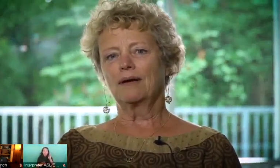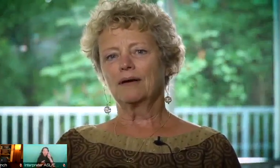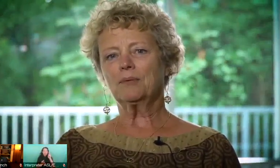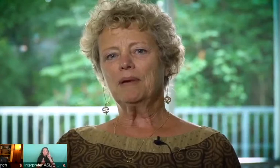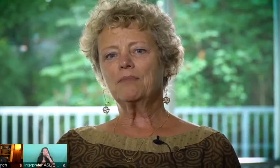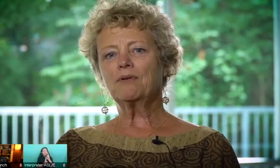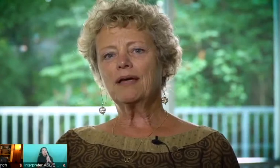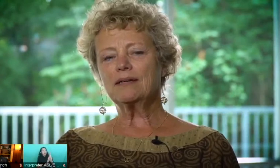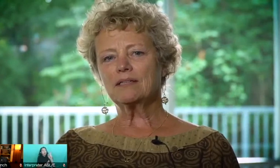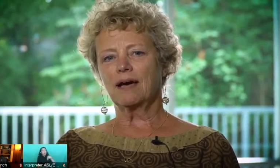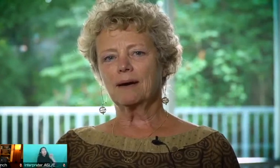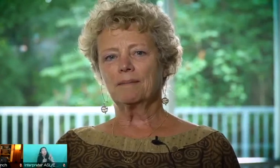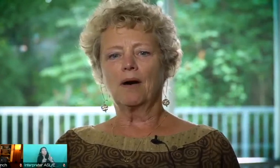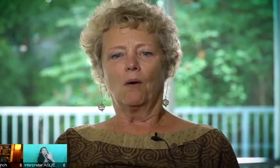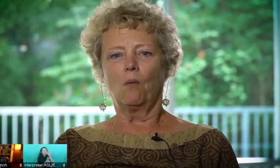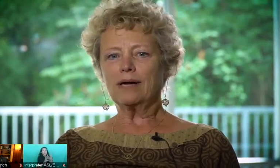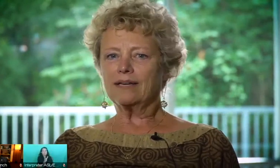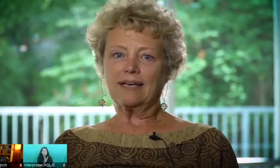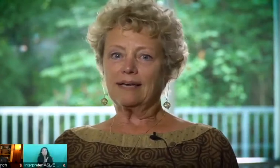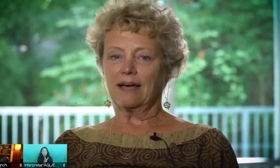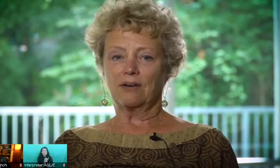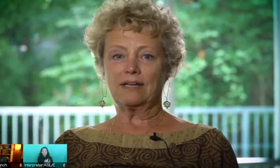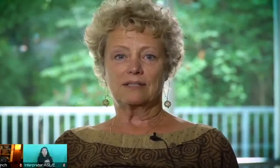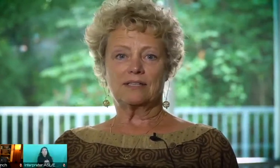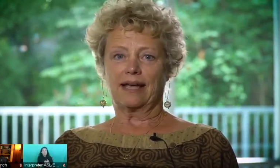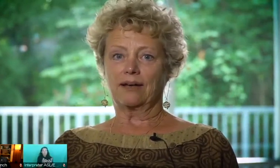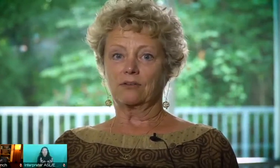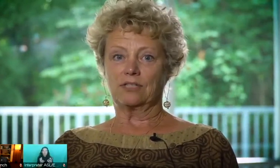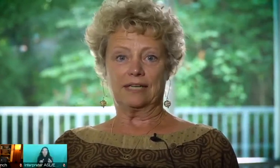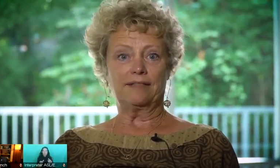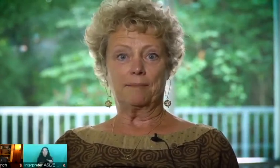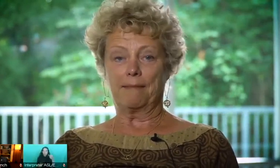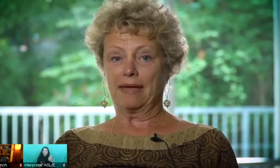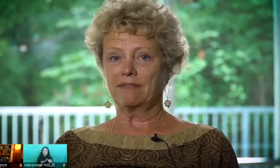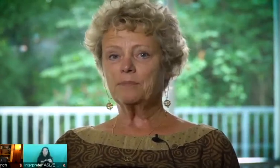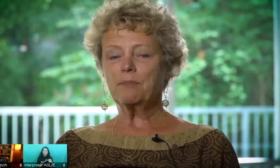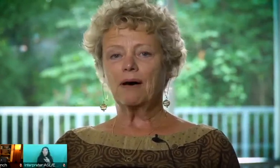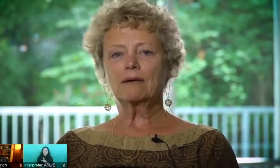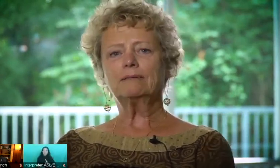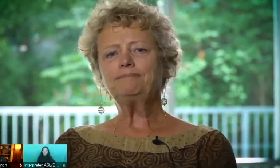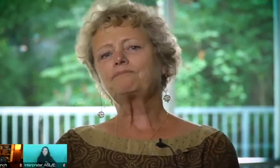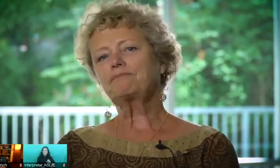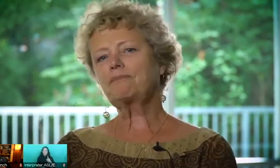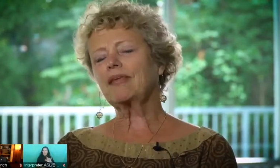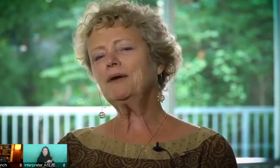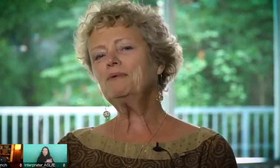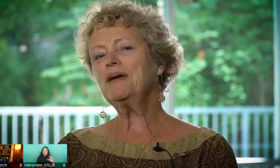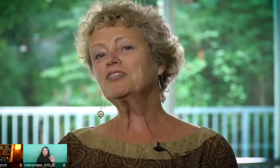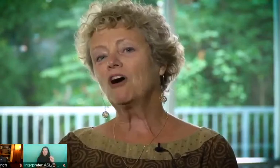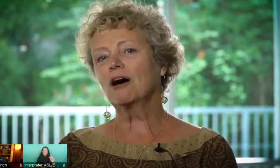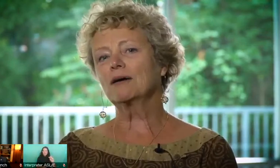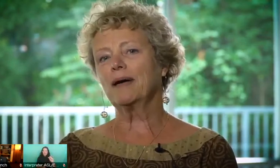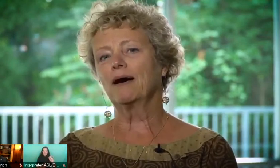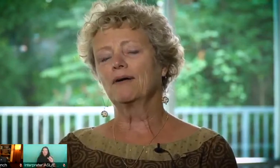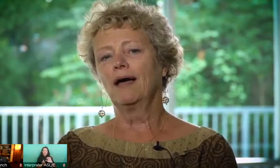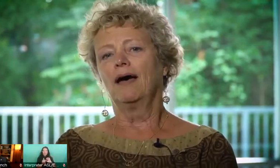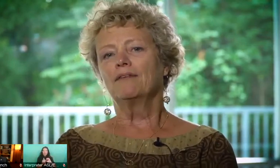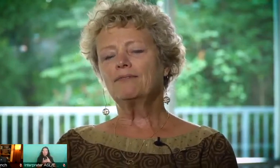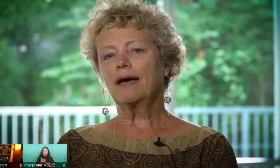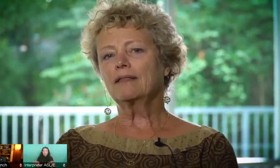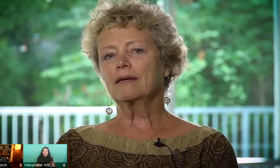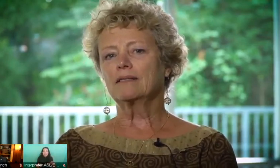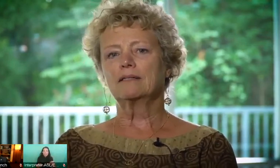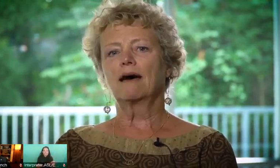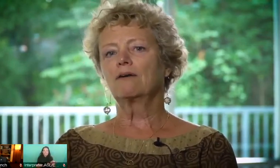We want to commemorate what King County and Seattle did that made them a model. And we want to talk about